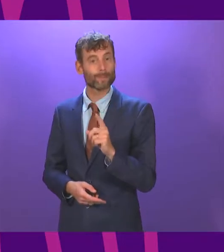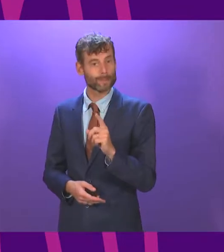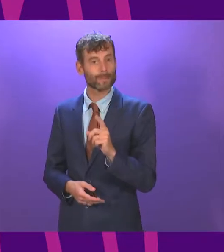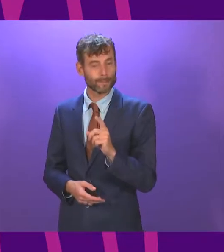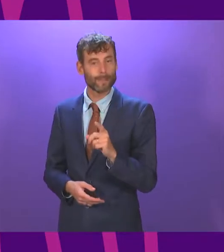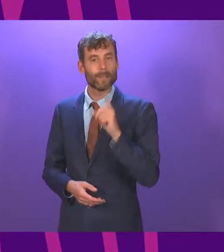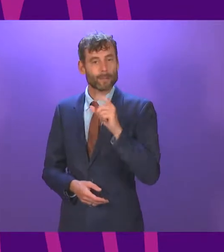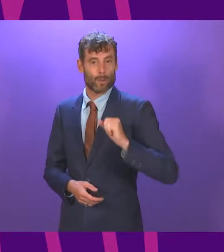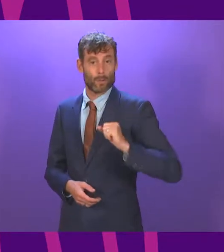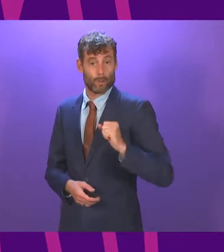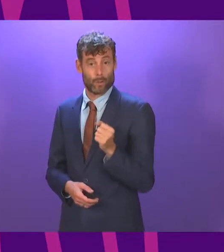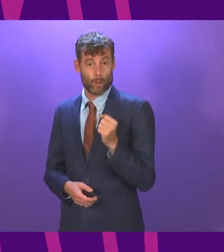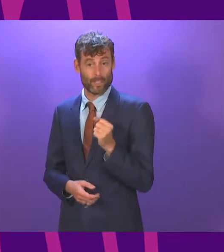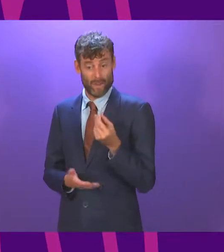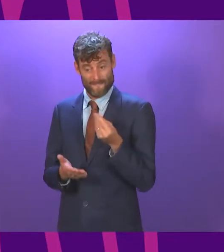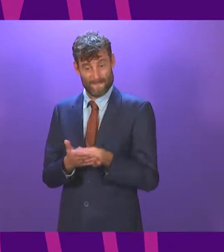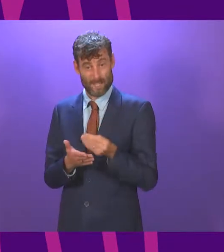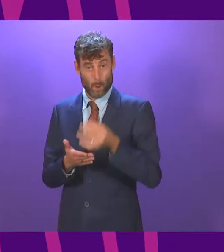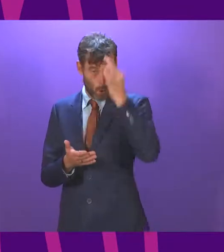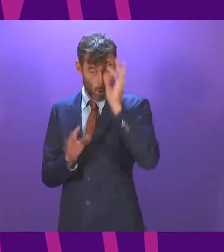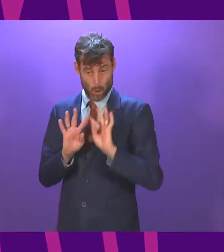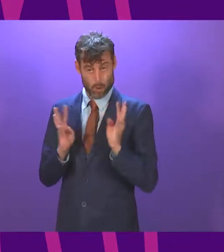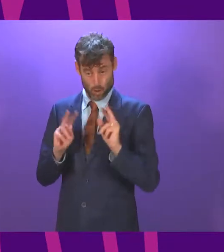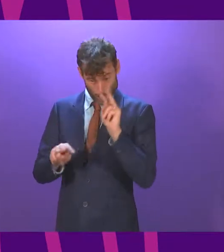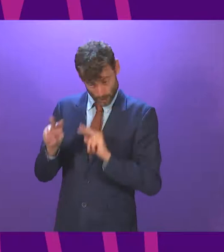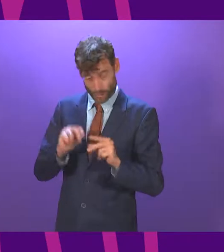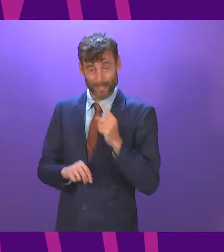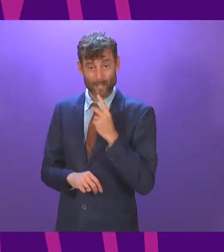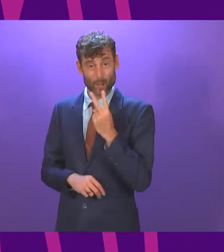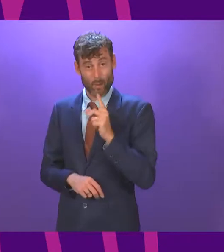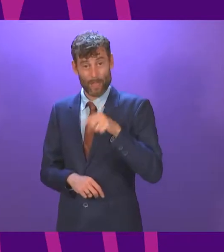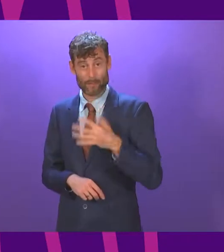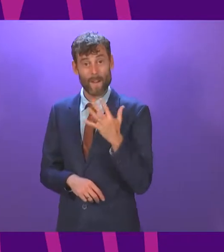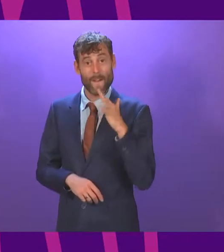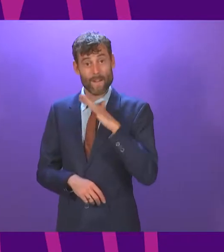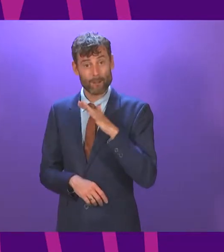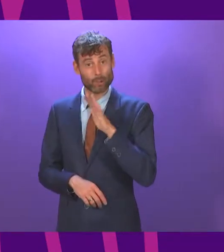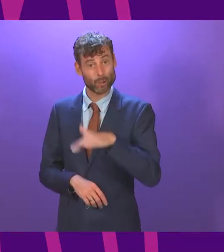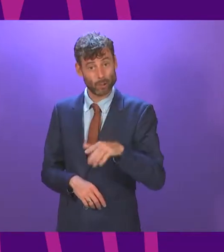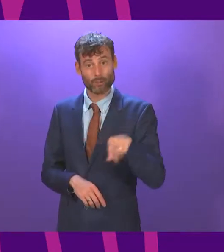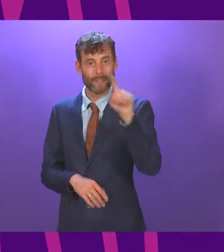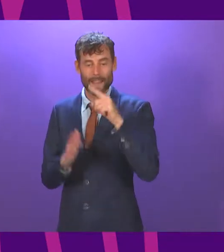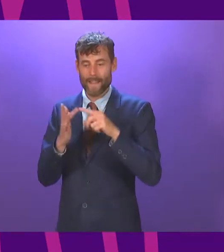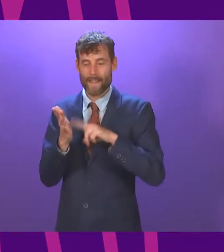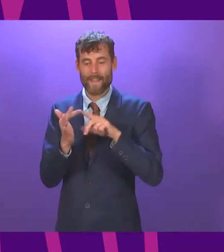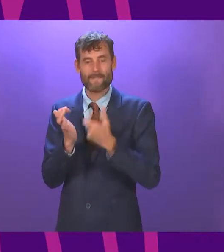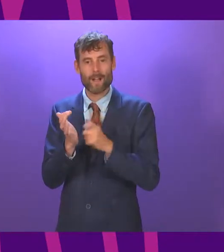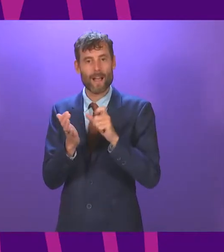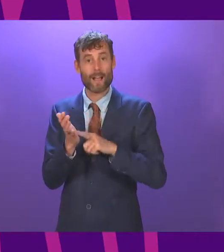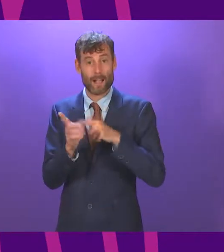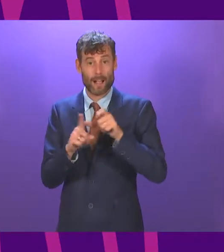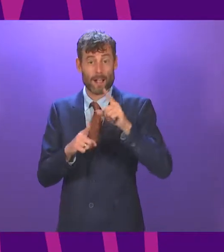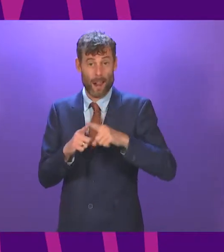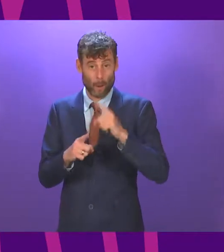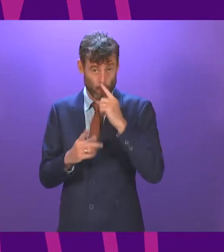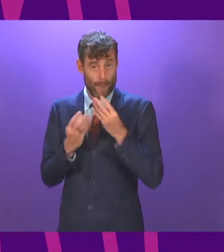Scottish Fiscal Commission indicate that around 2,500 children and families in Inverclyde could benefit from this payment, which has